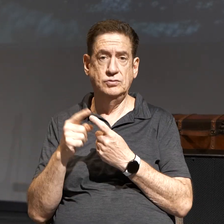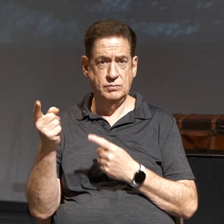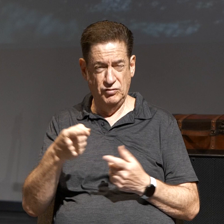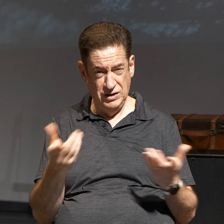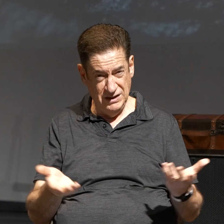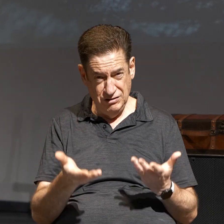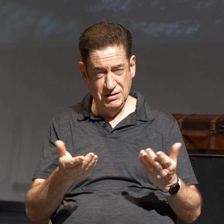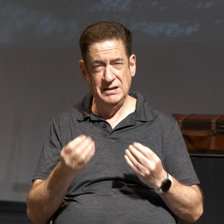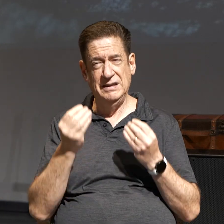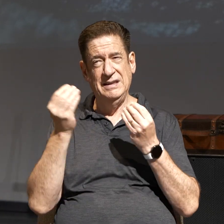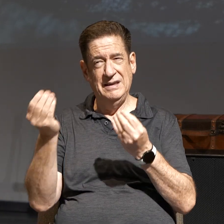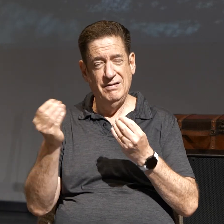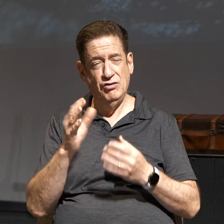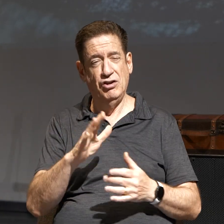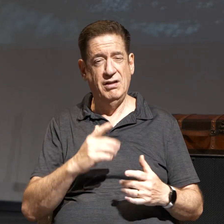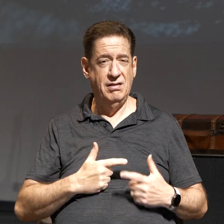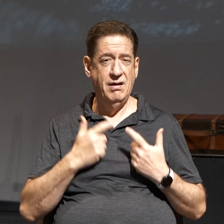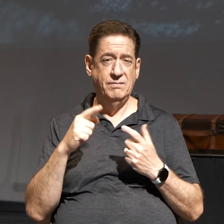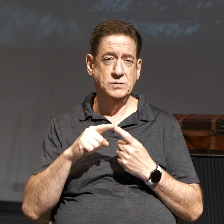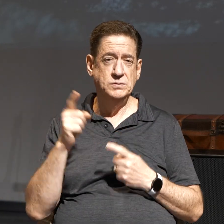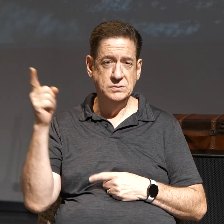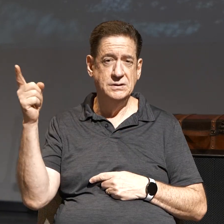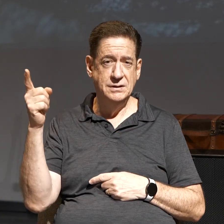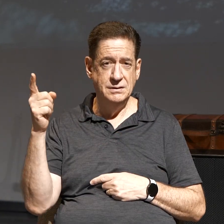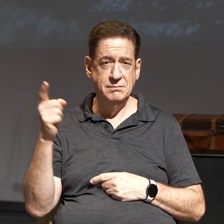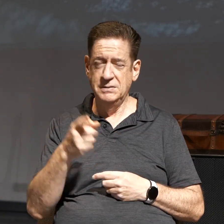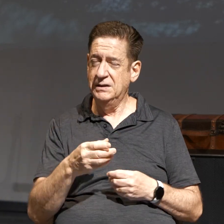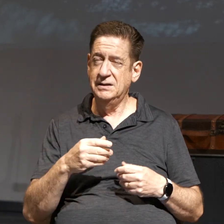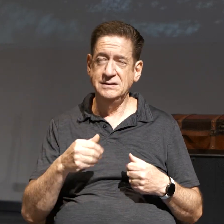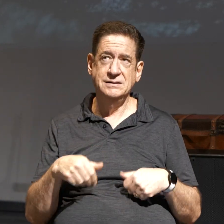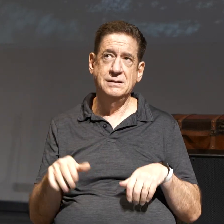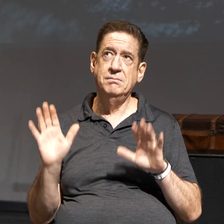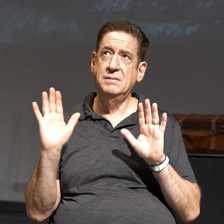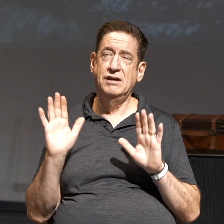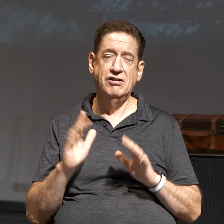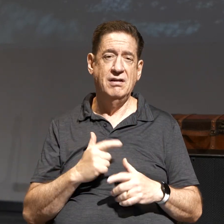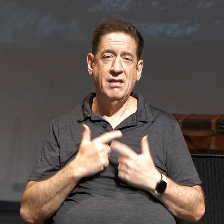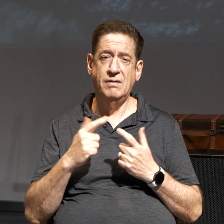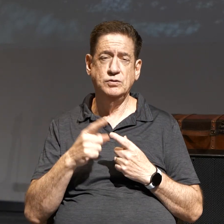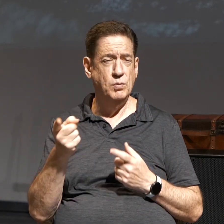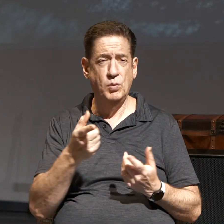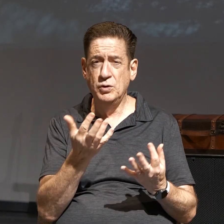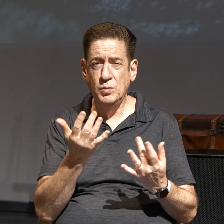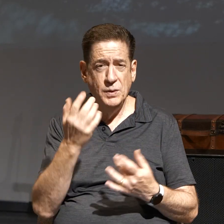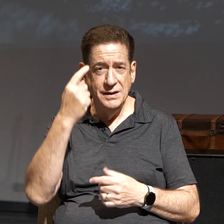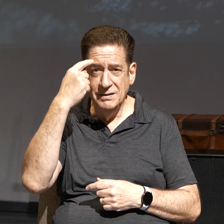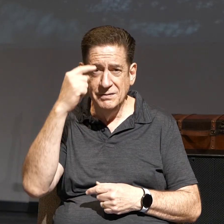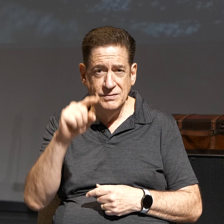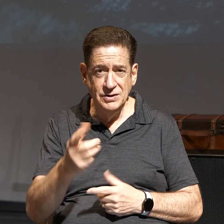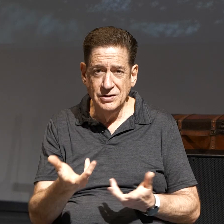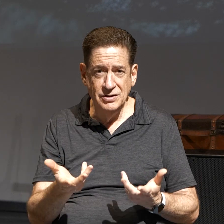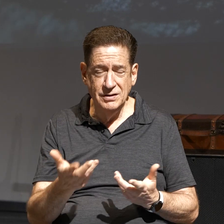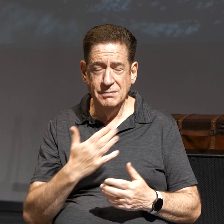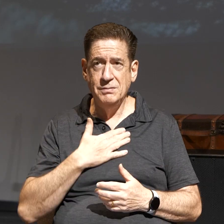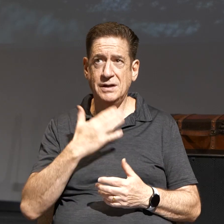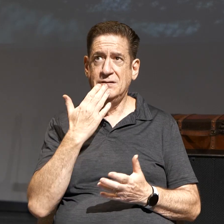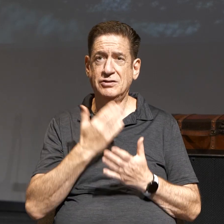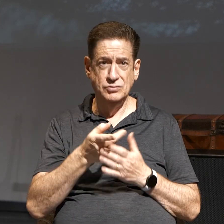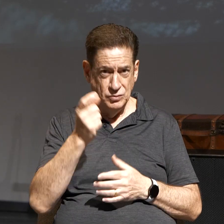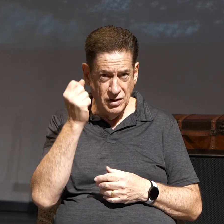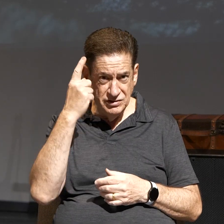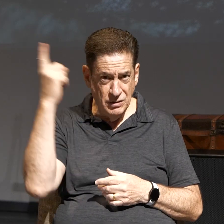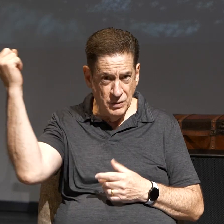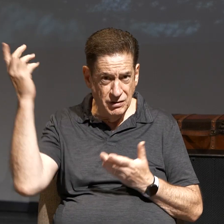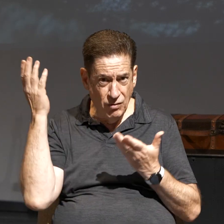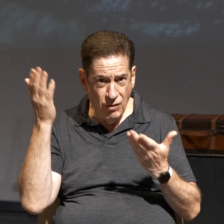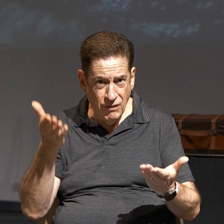this morning, give your life to him. Commit your life to him. I mean, what are you waiting for? My goodness, do you understand what he